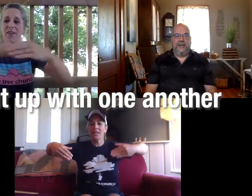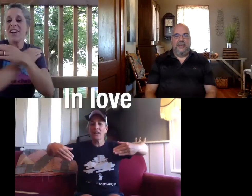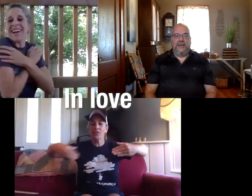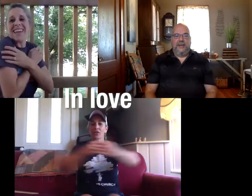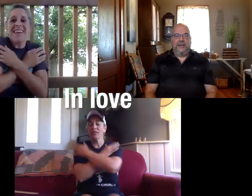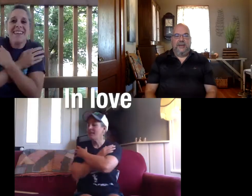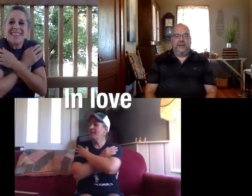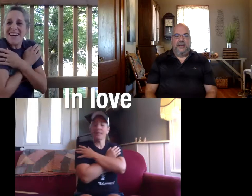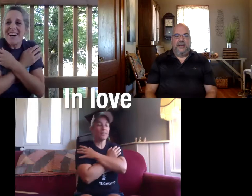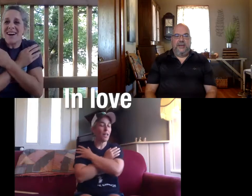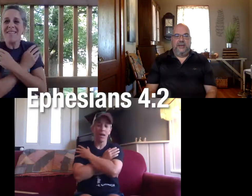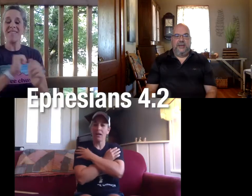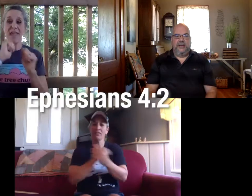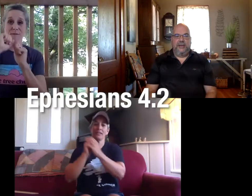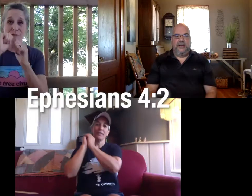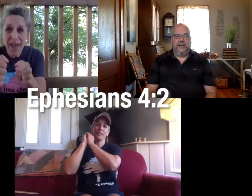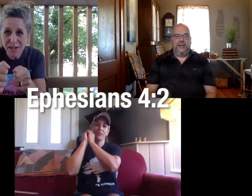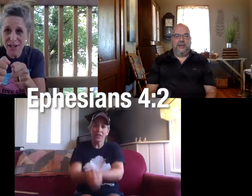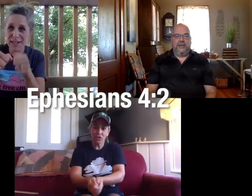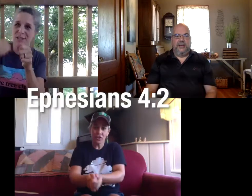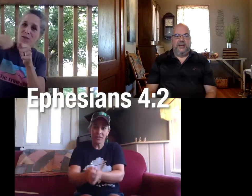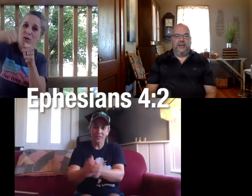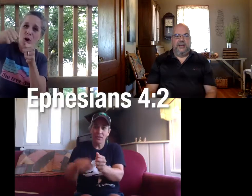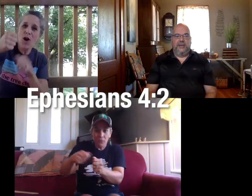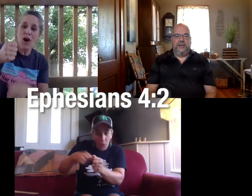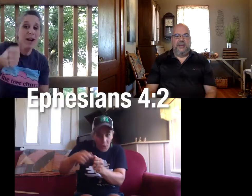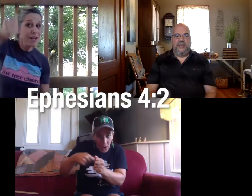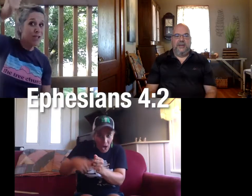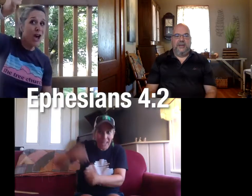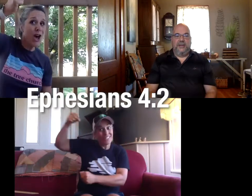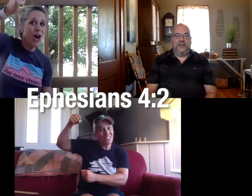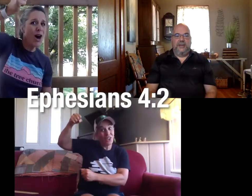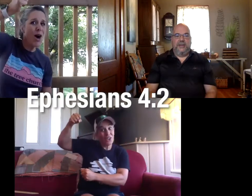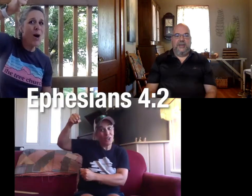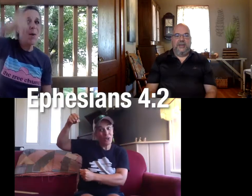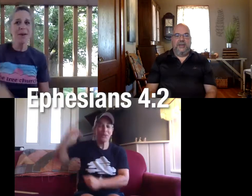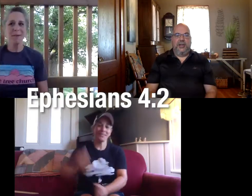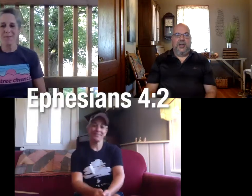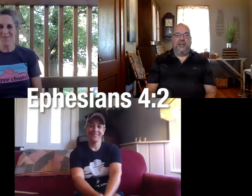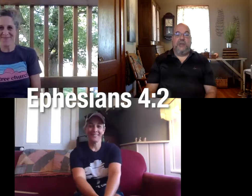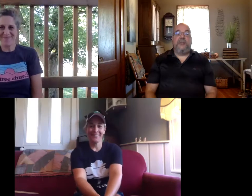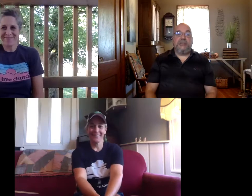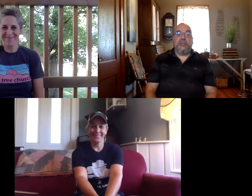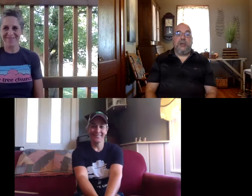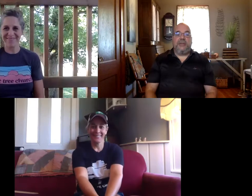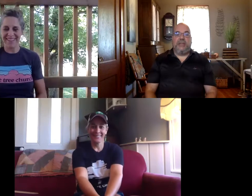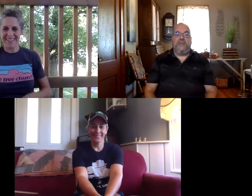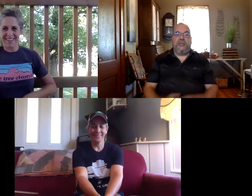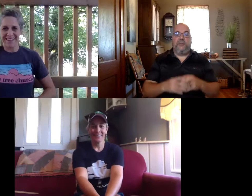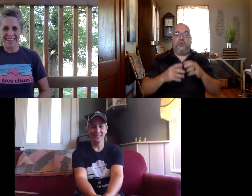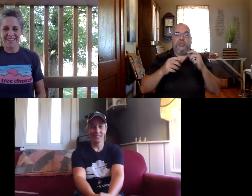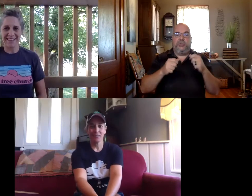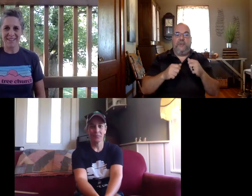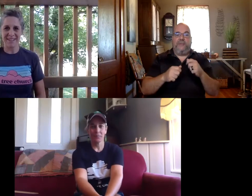another in love ephesians 4 2 good so if you're just learning this